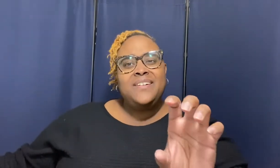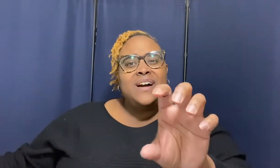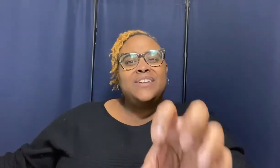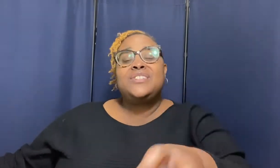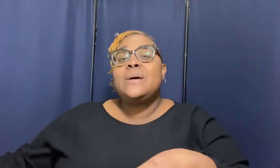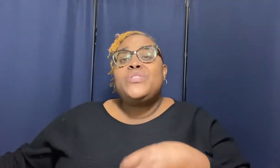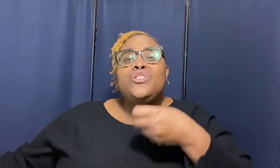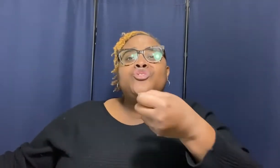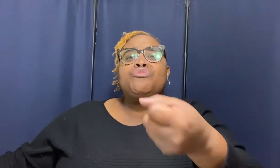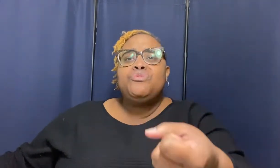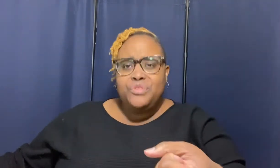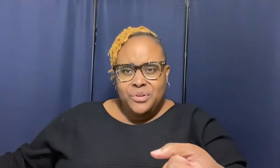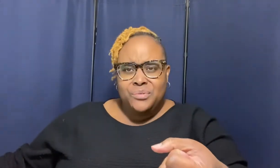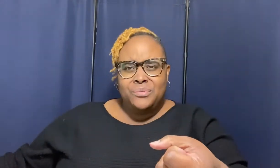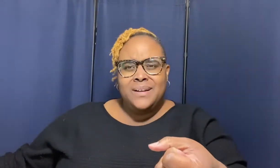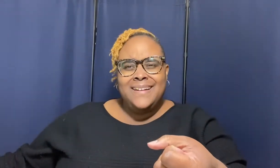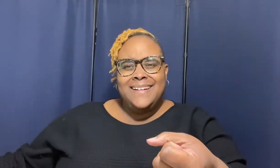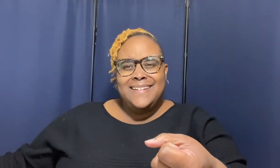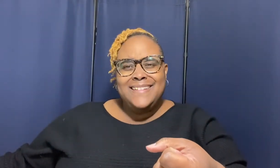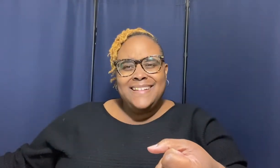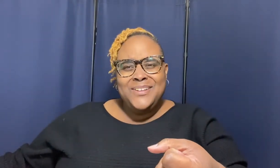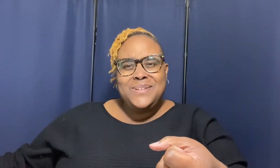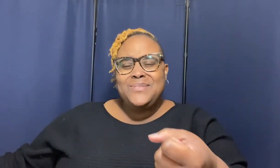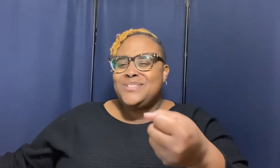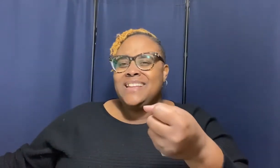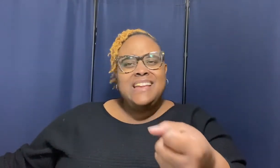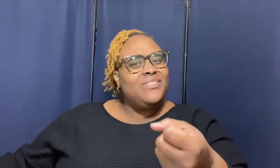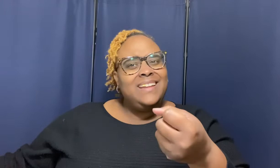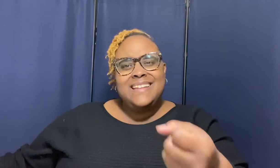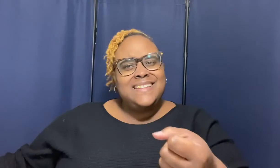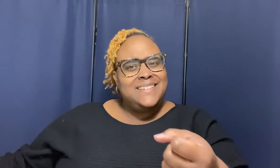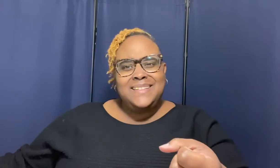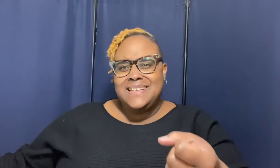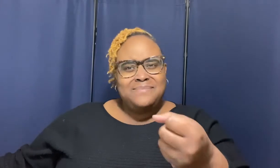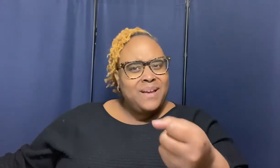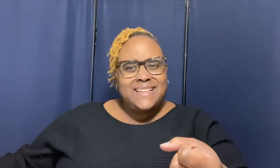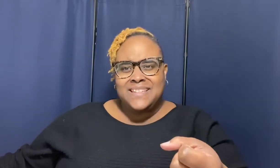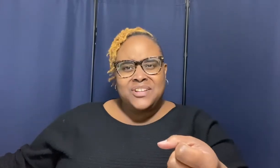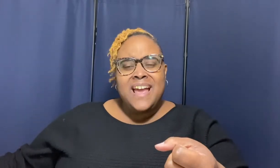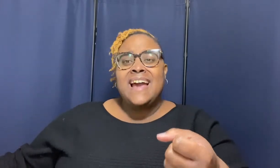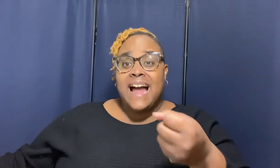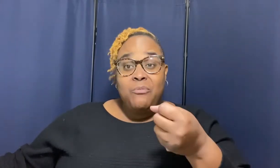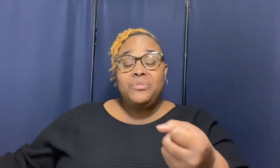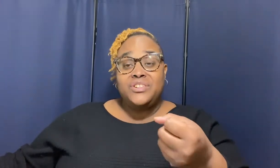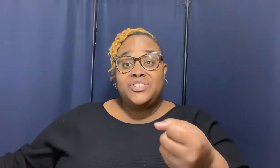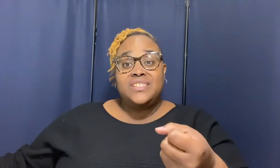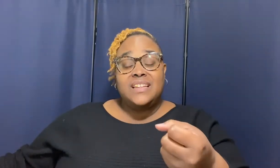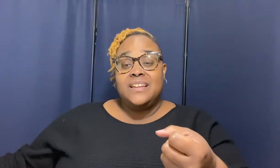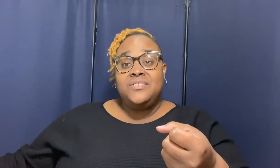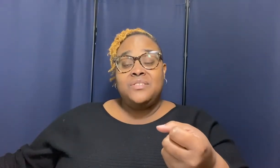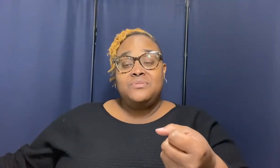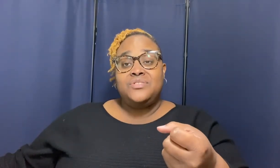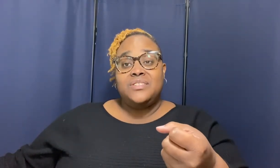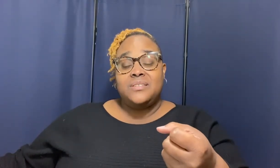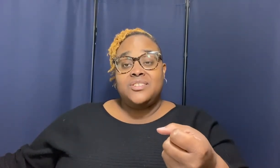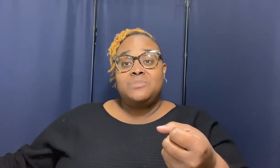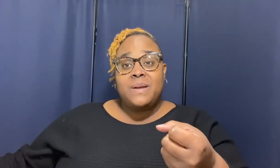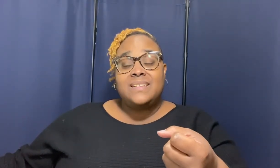something drew you you know to even listen to this message and i want to just you know just make the